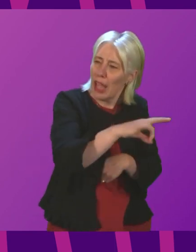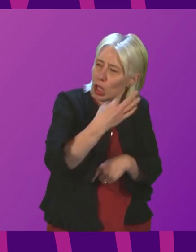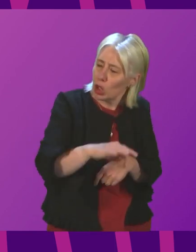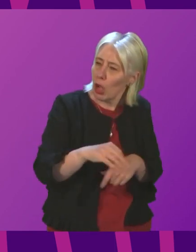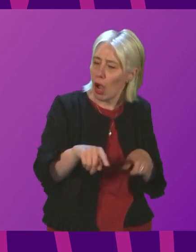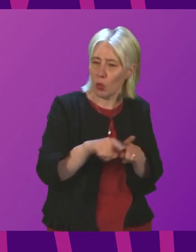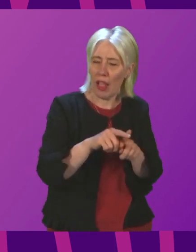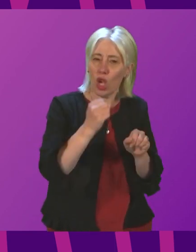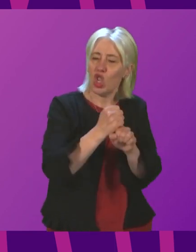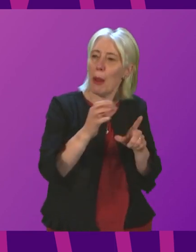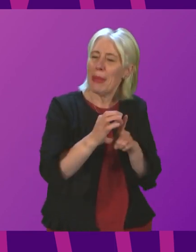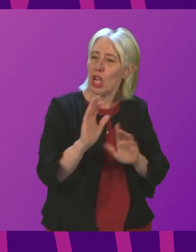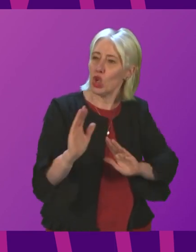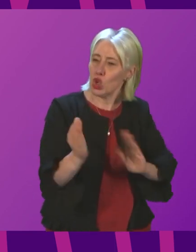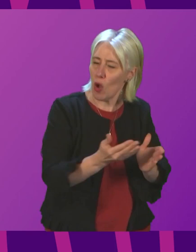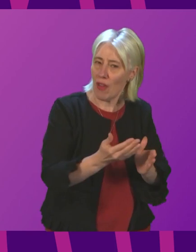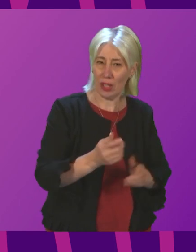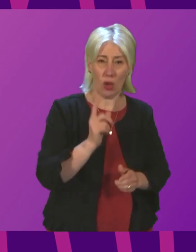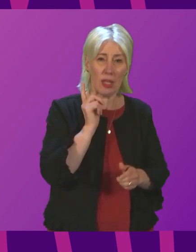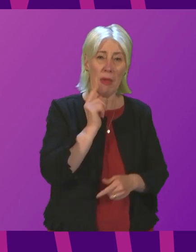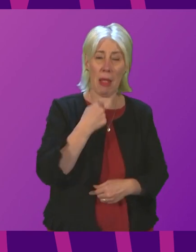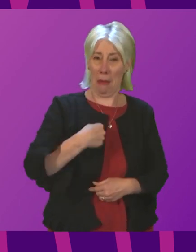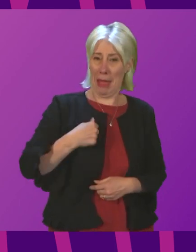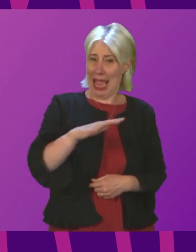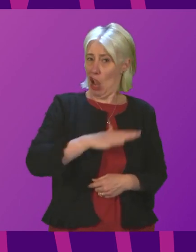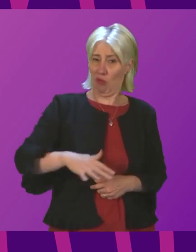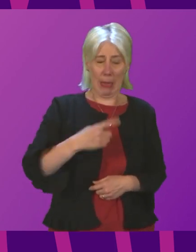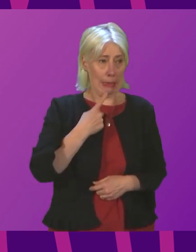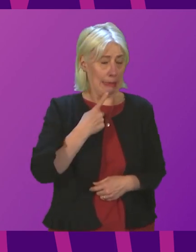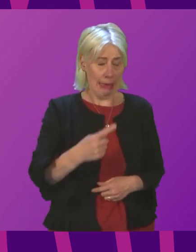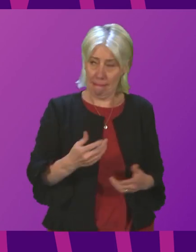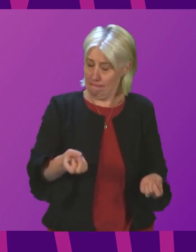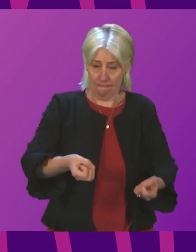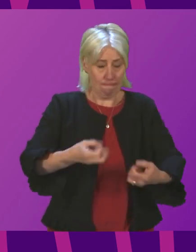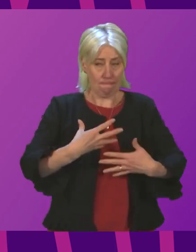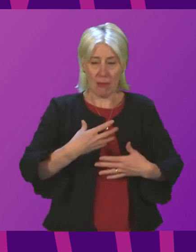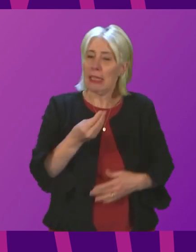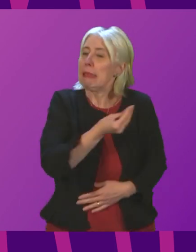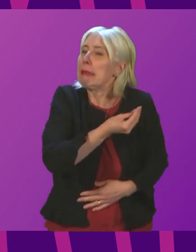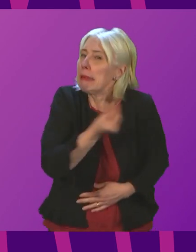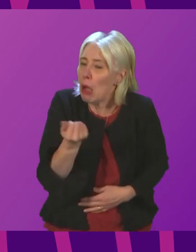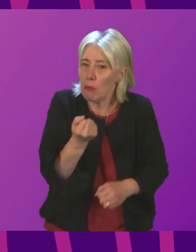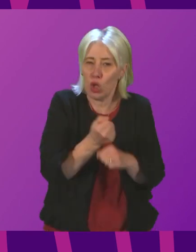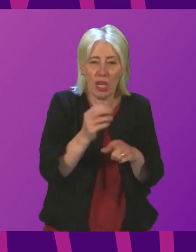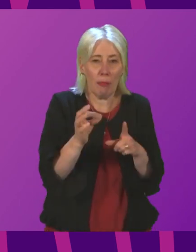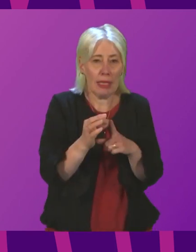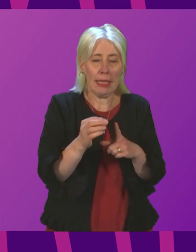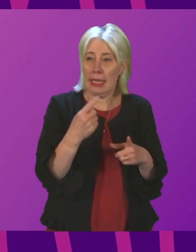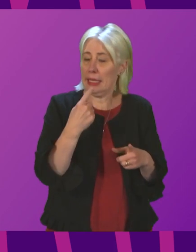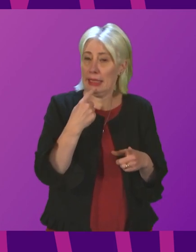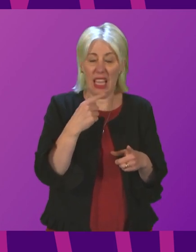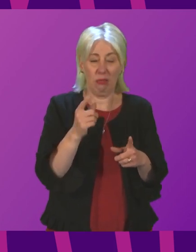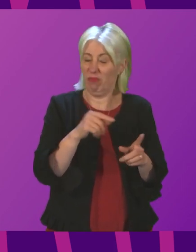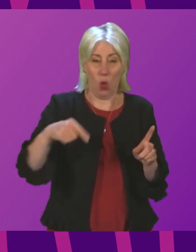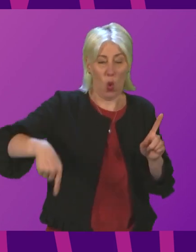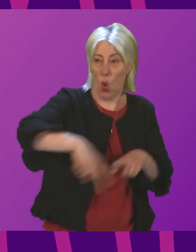our GP services? As my constituents are reporting to me that some surgeries, most certainly not all, are referring patients directly to A